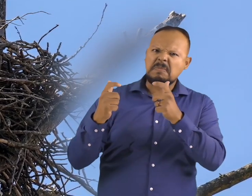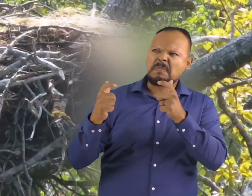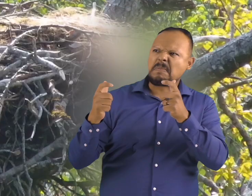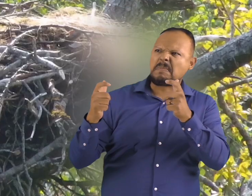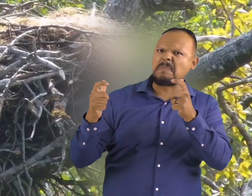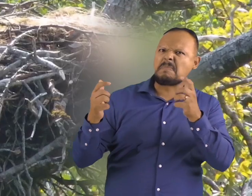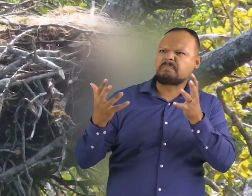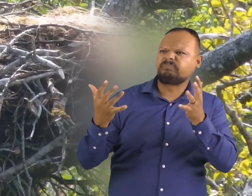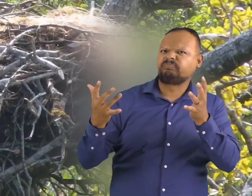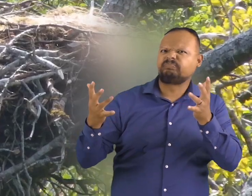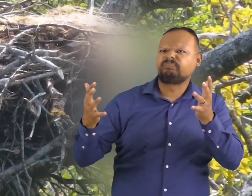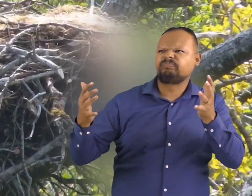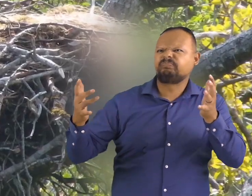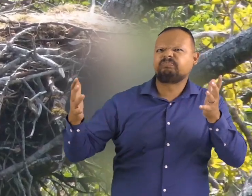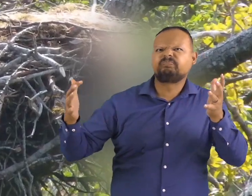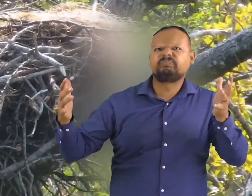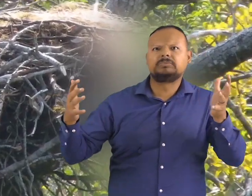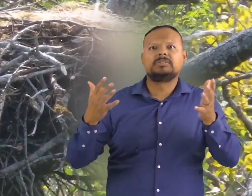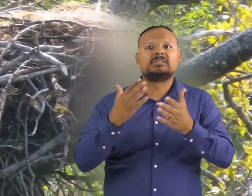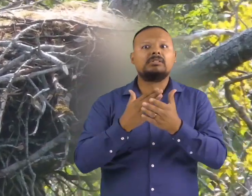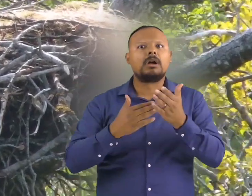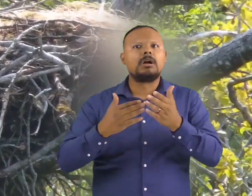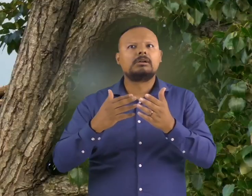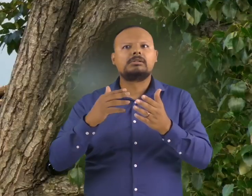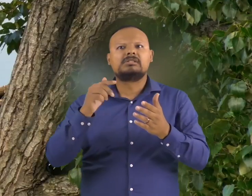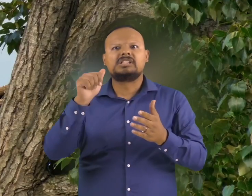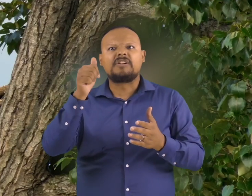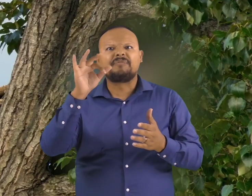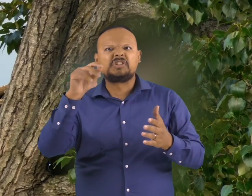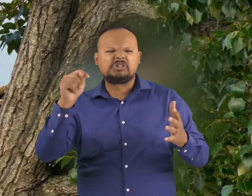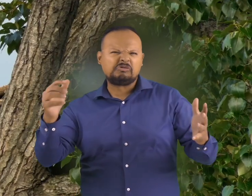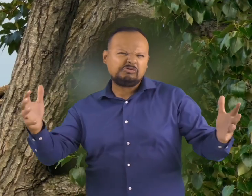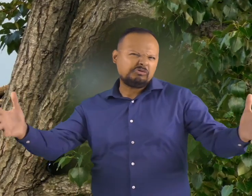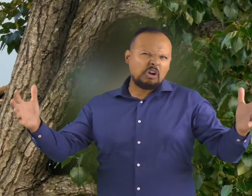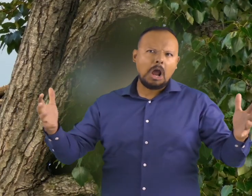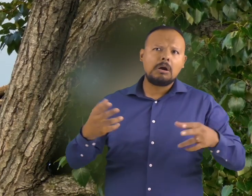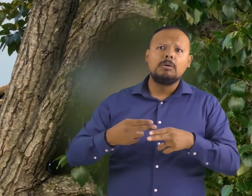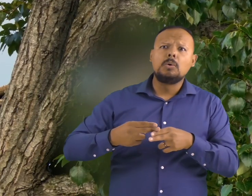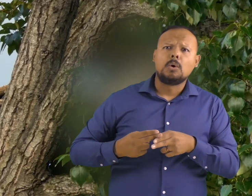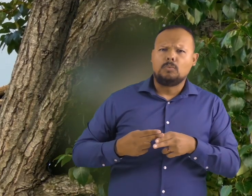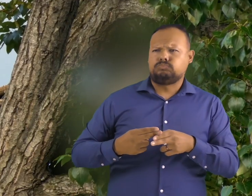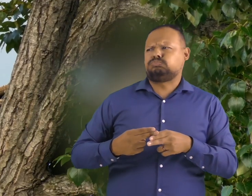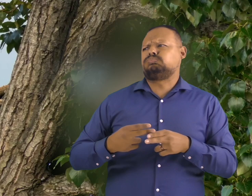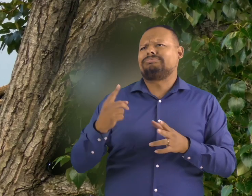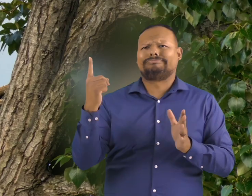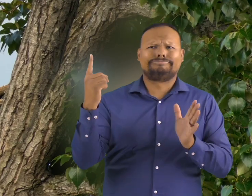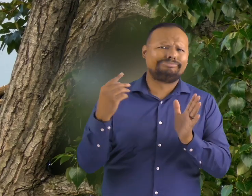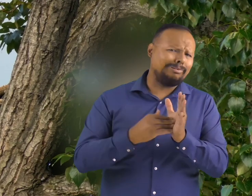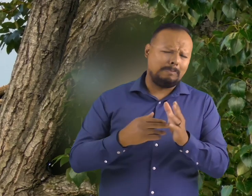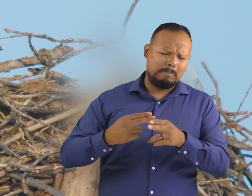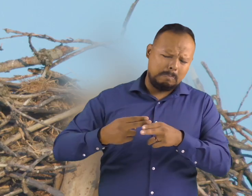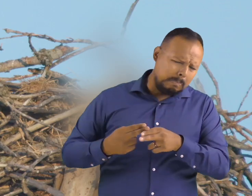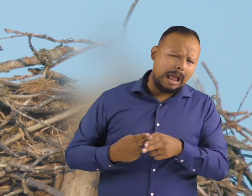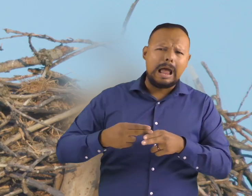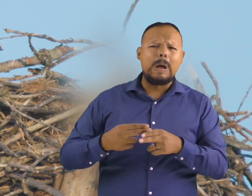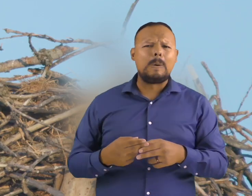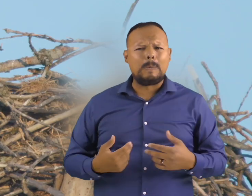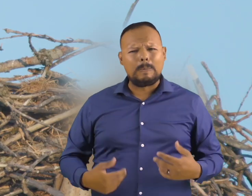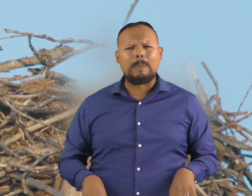to 1,000 pounds. American Eagles can have a single nest or they can